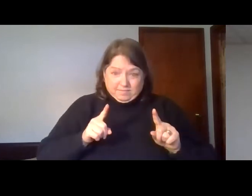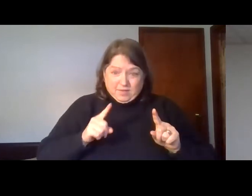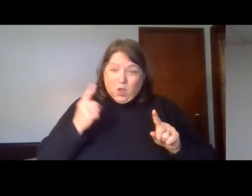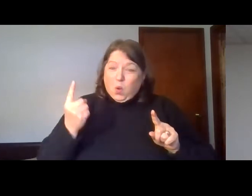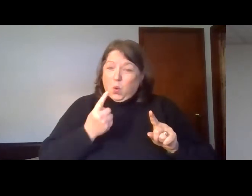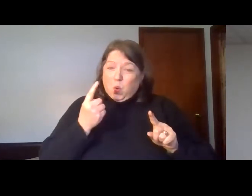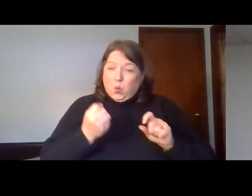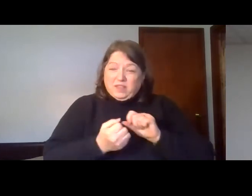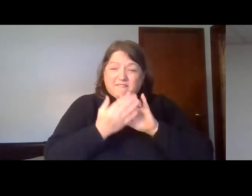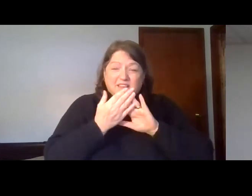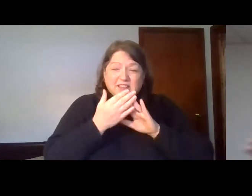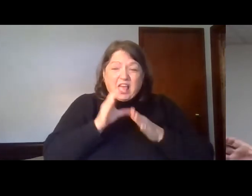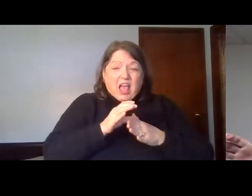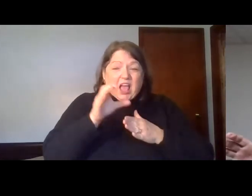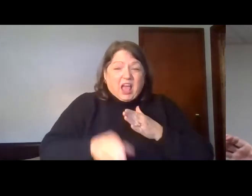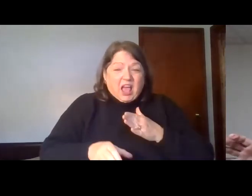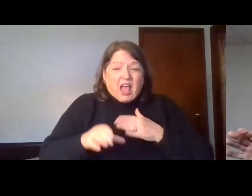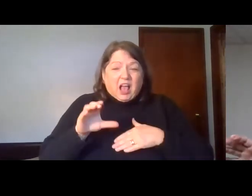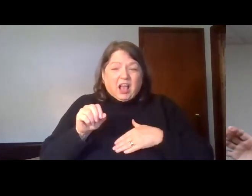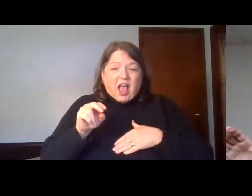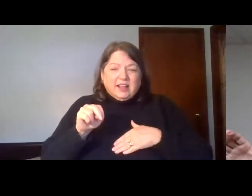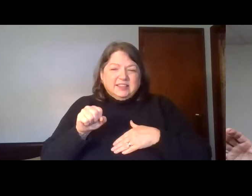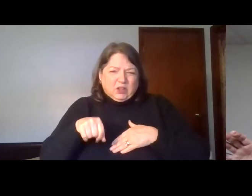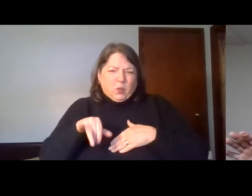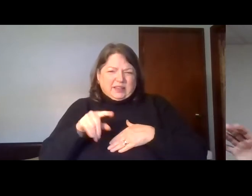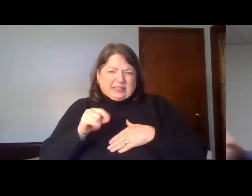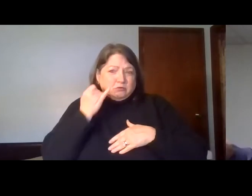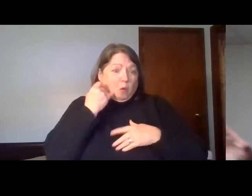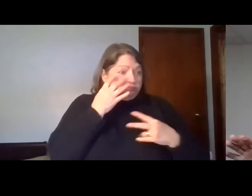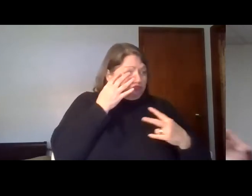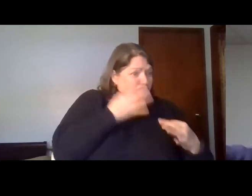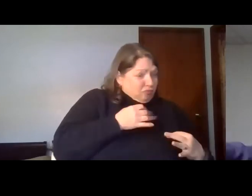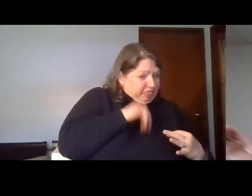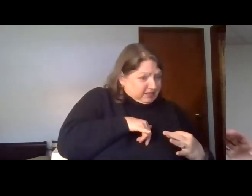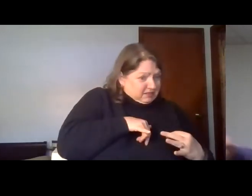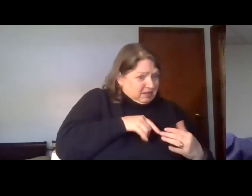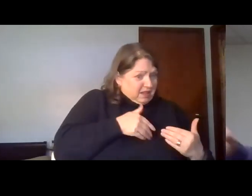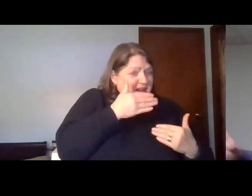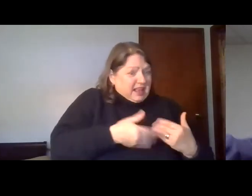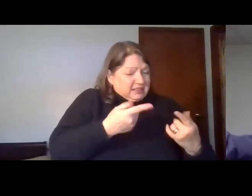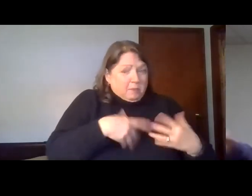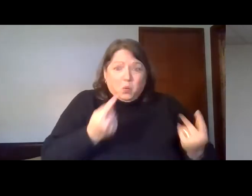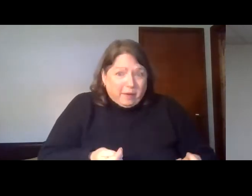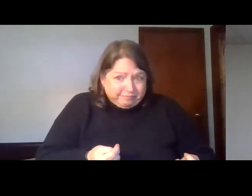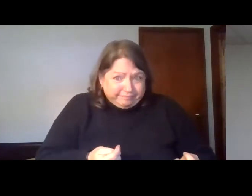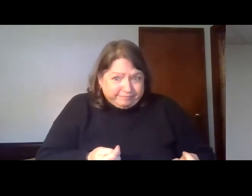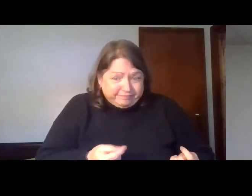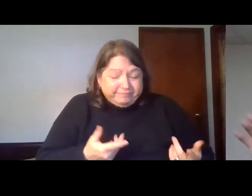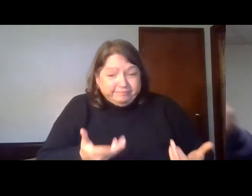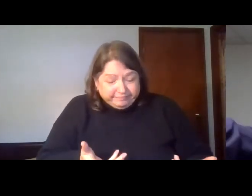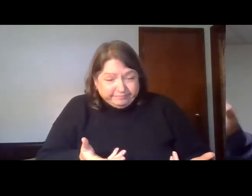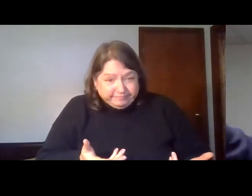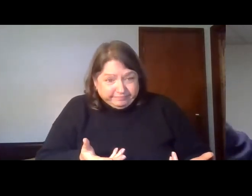choices we make. God has shown us in his word time and again that there are two steps, there are two different roads we can take.